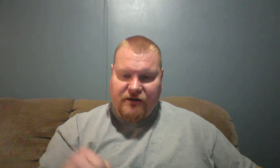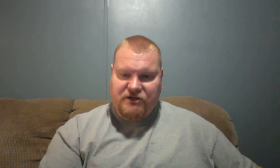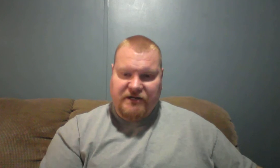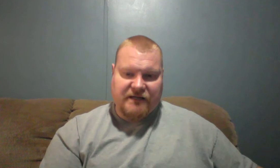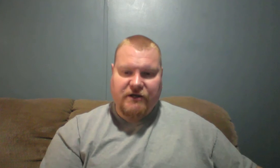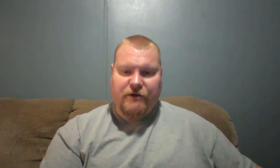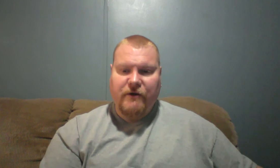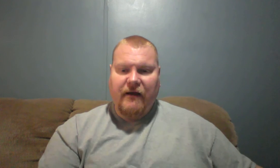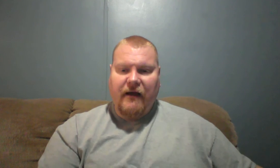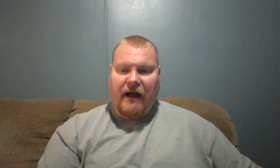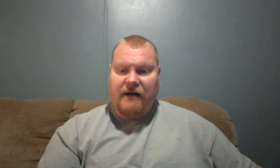the chance to